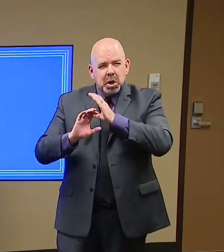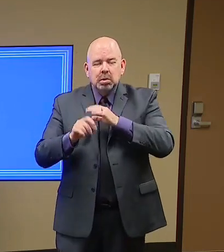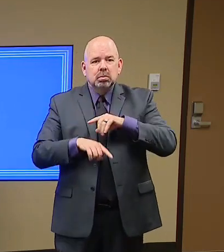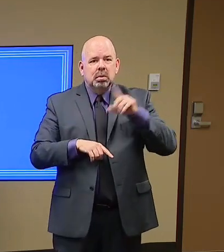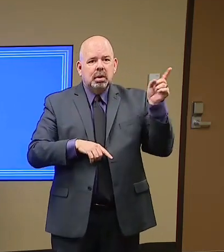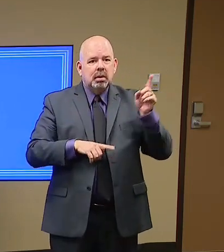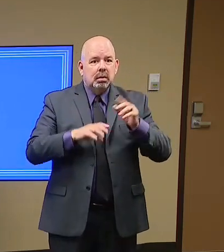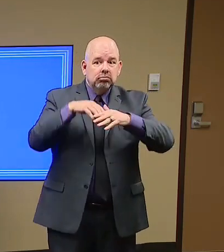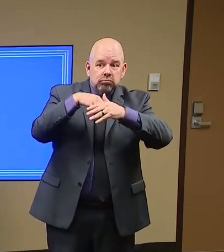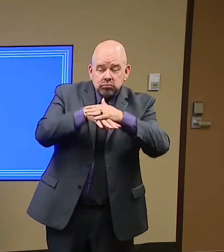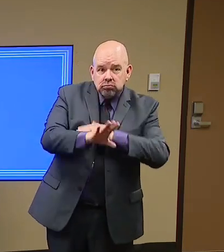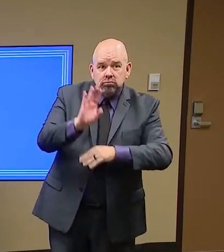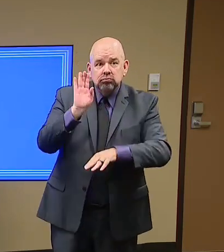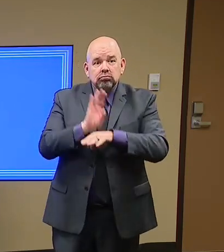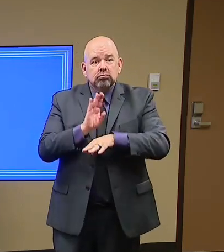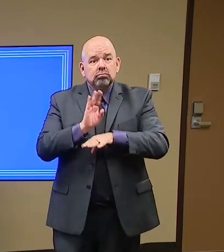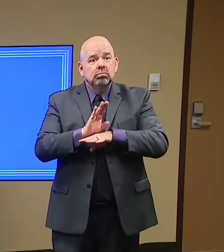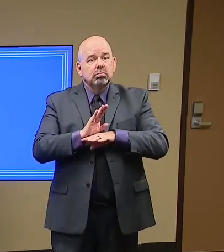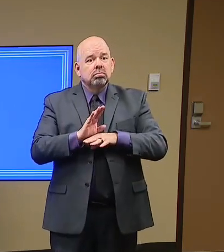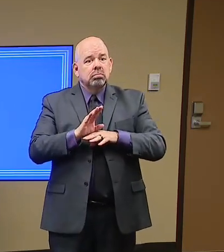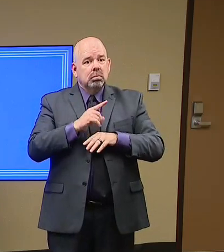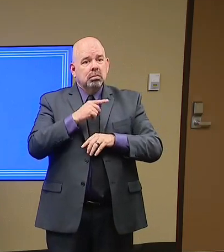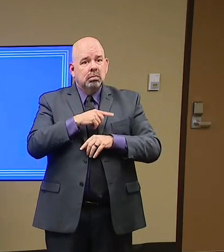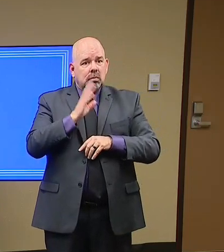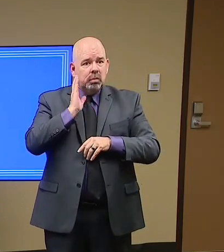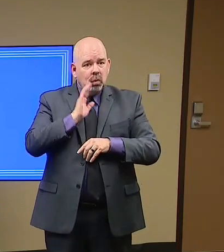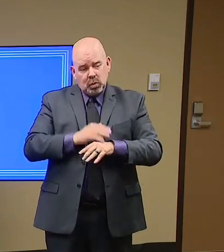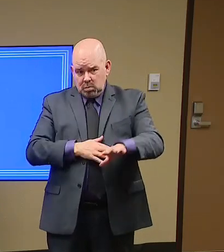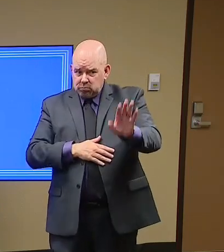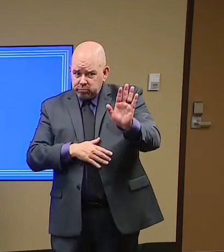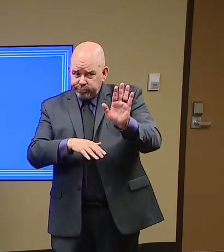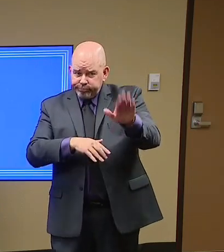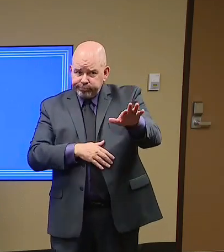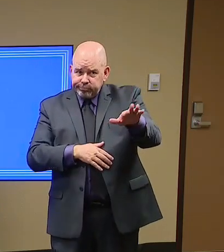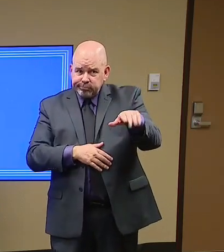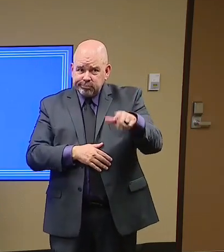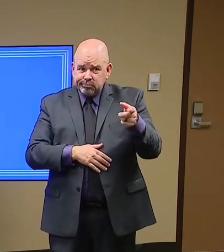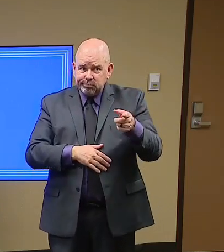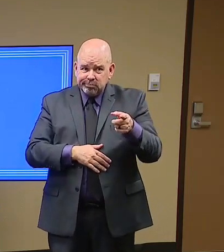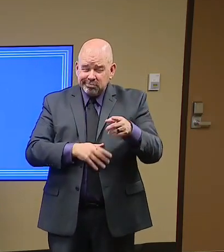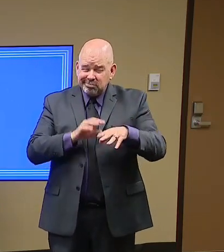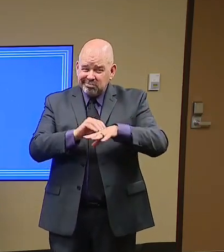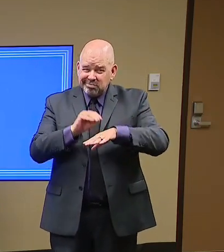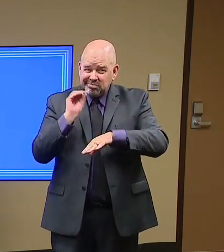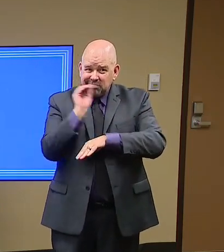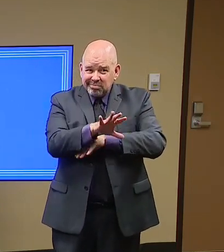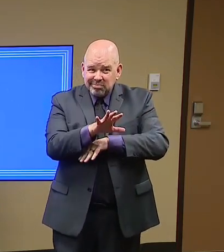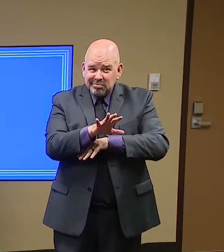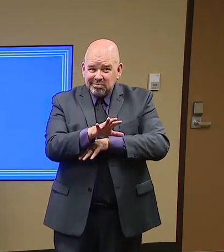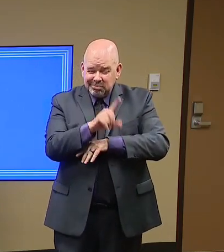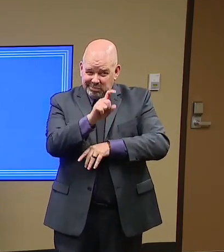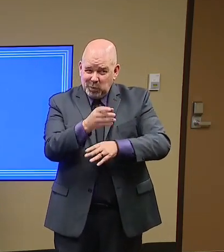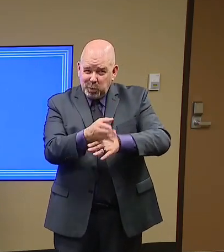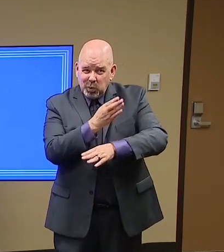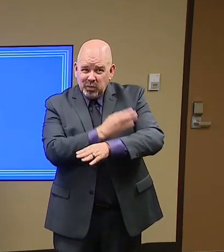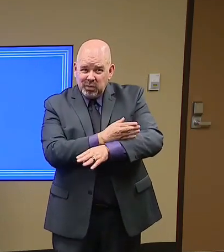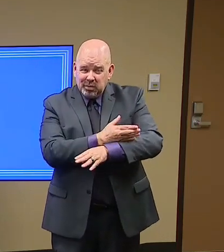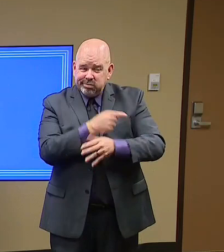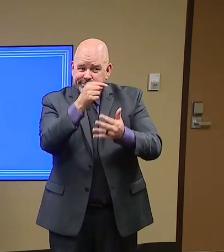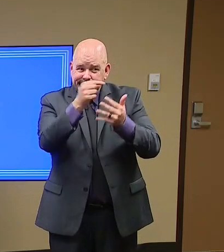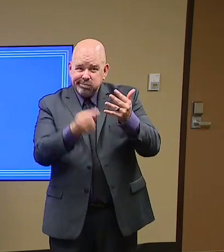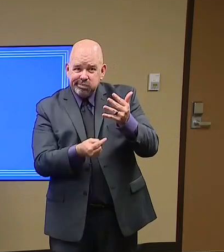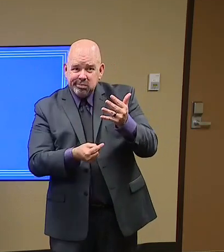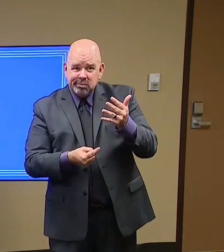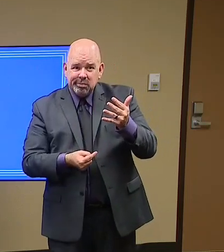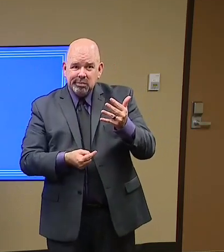improve. This is not going to be a revenue source thing. Our businesses, most of these are essential businesses, largely, who